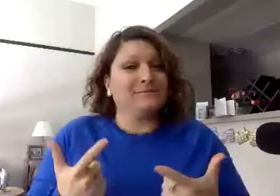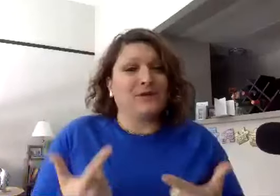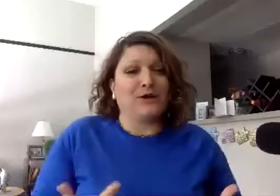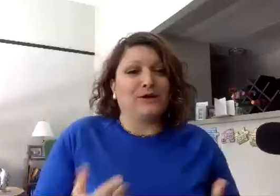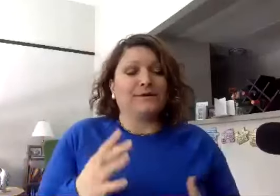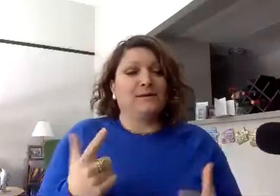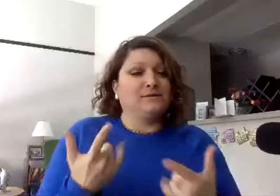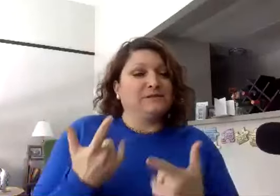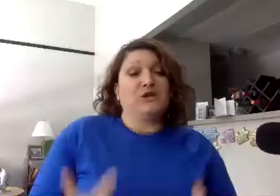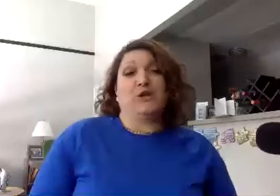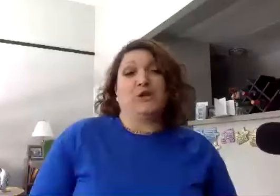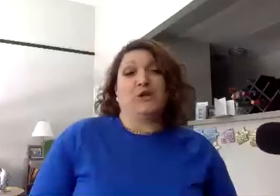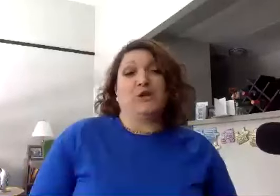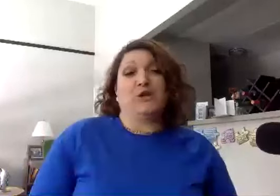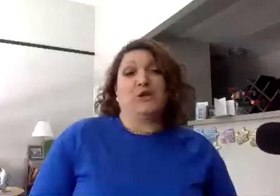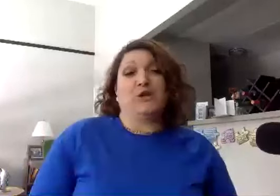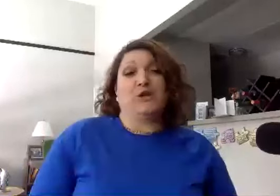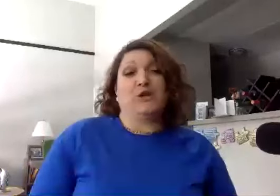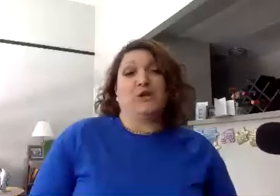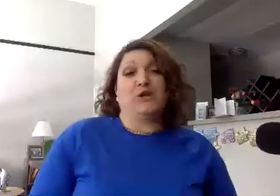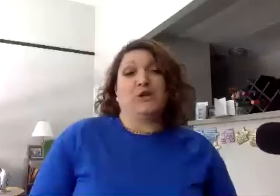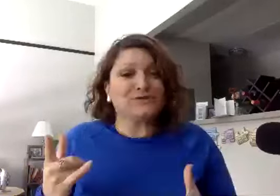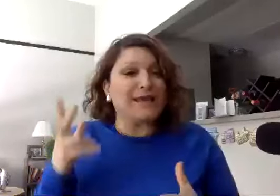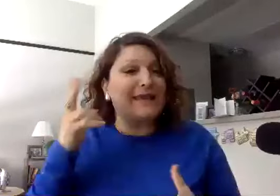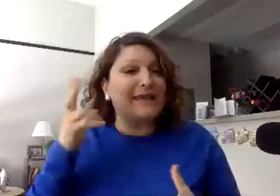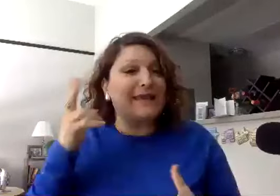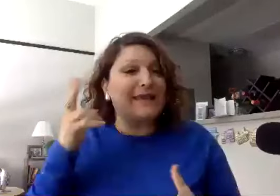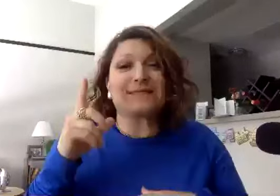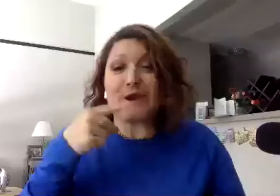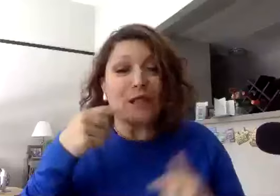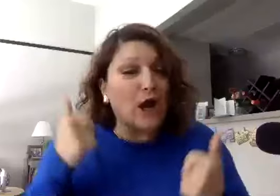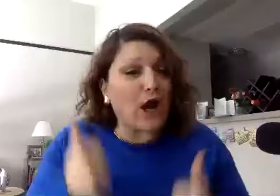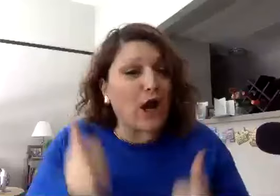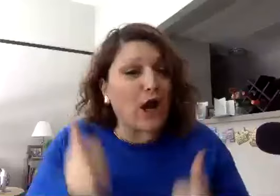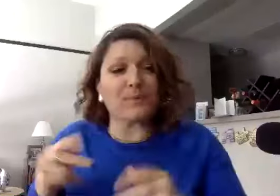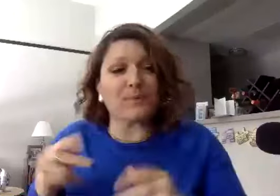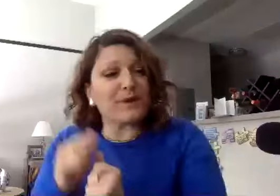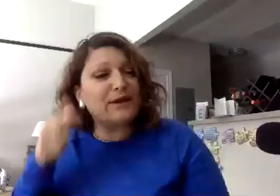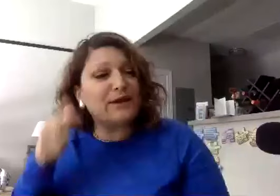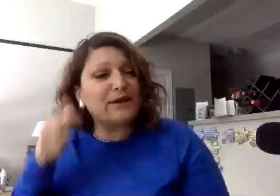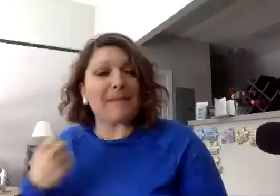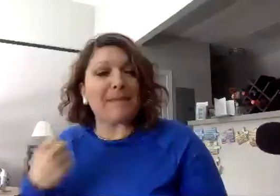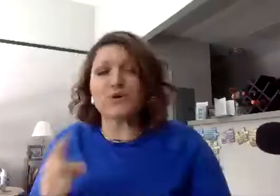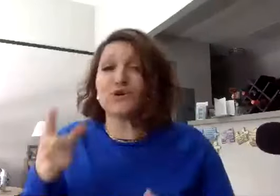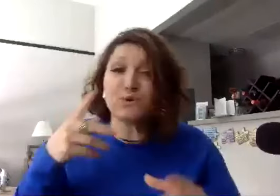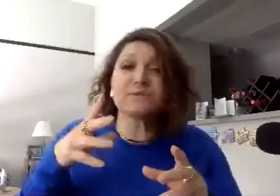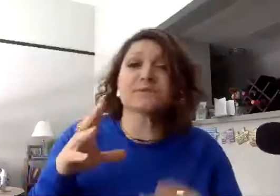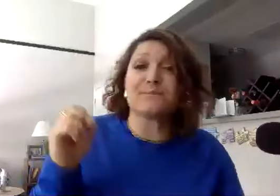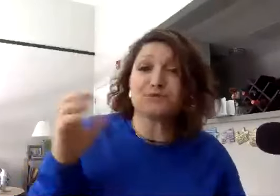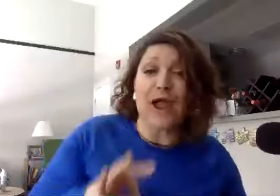you know, to live independently, to hear what they hear a lot, people with hearing loss. Make sure you subscribe